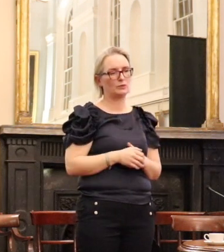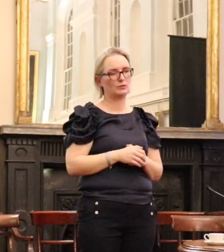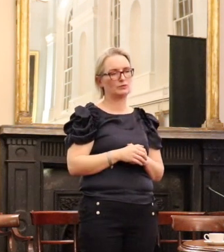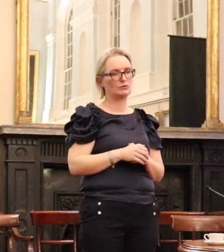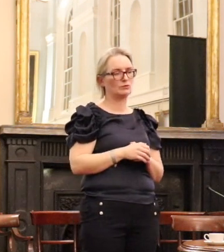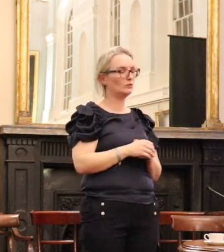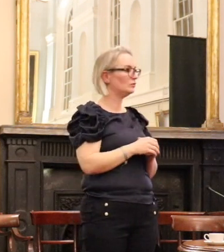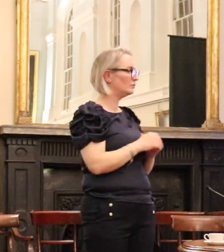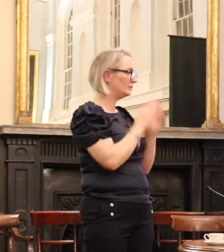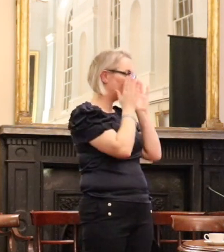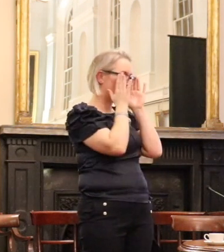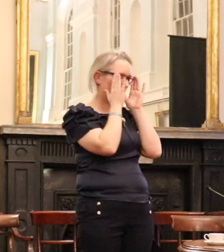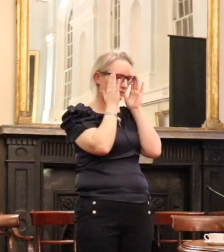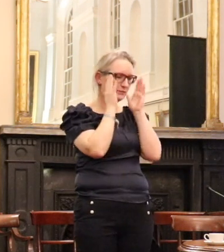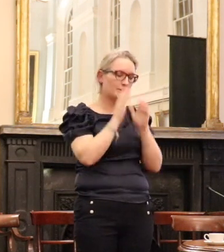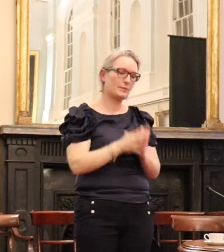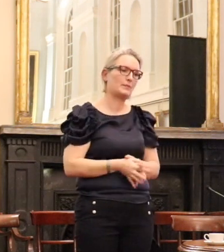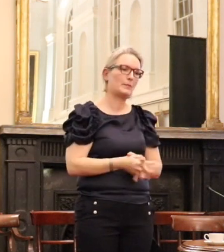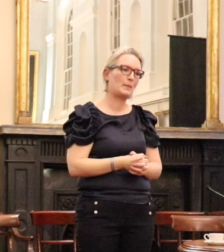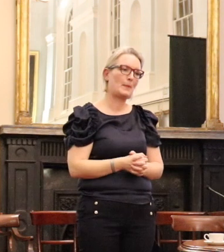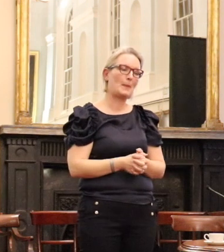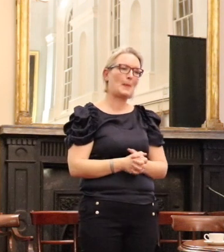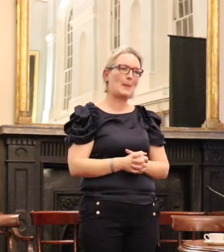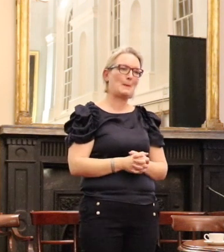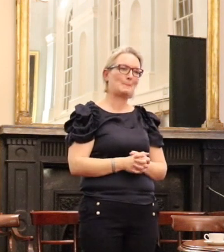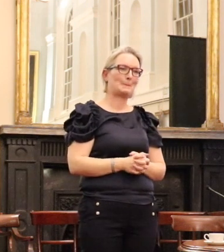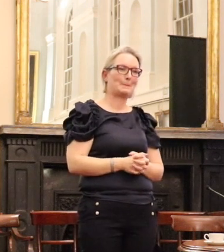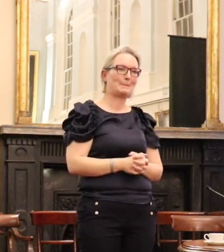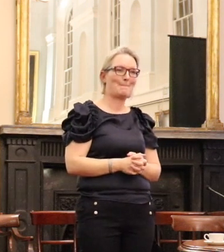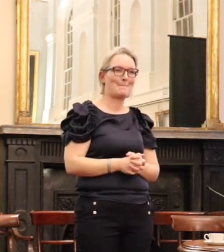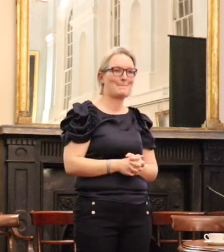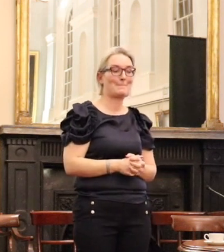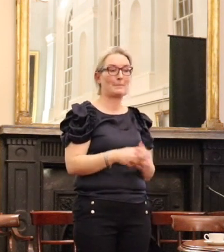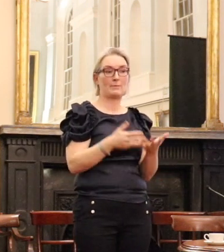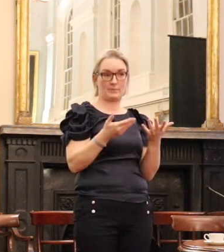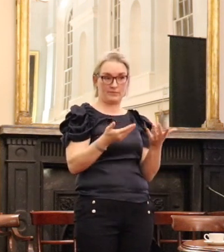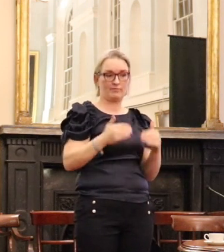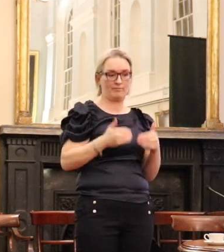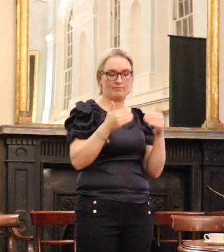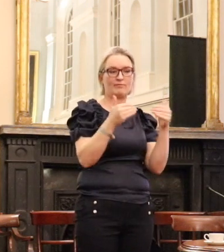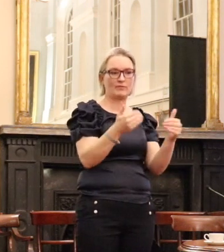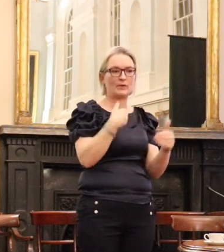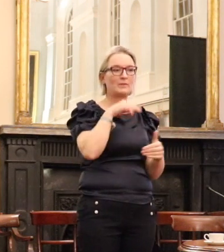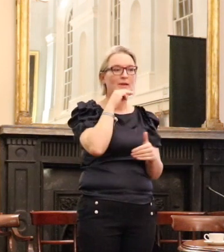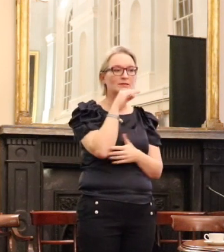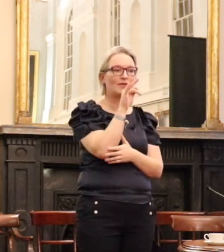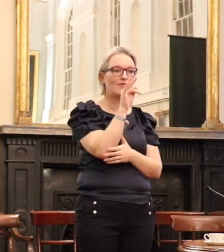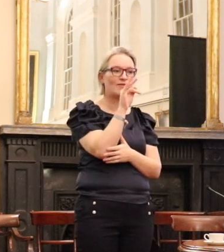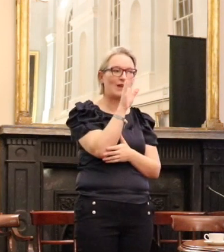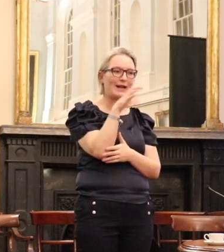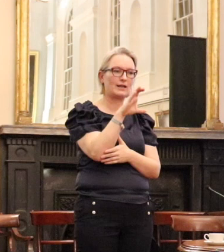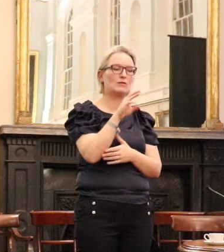And that then led to Flack's ability to attract people